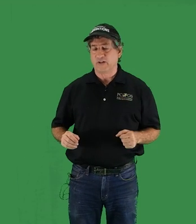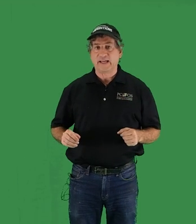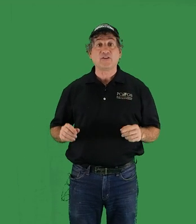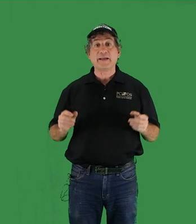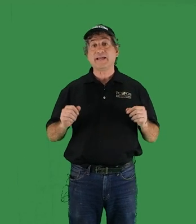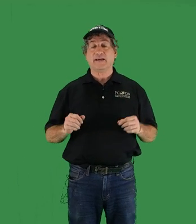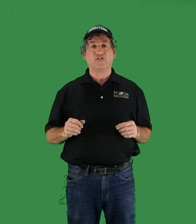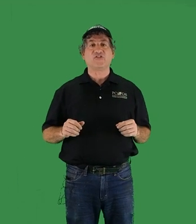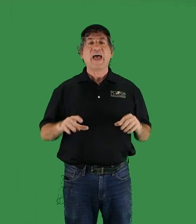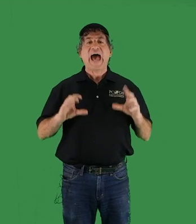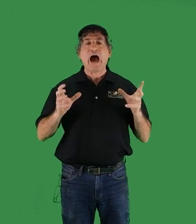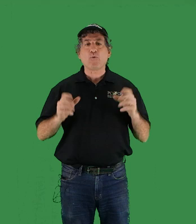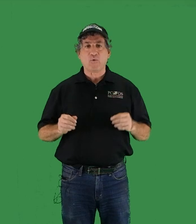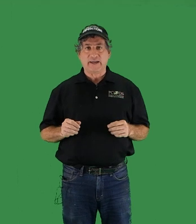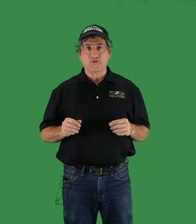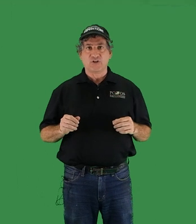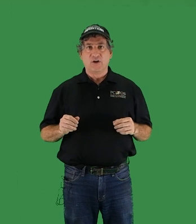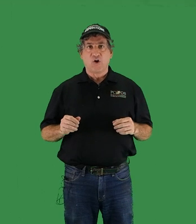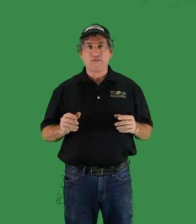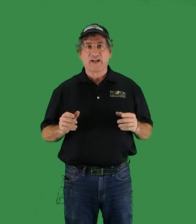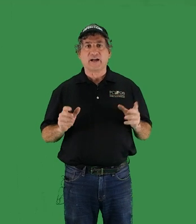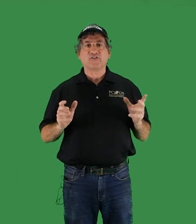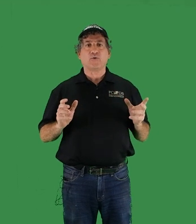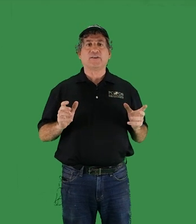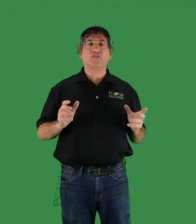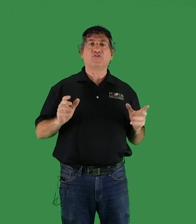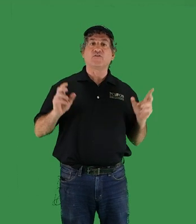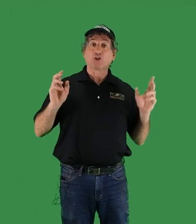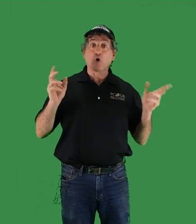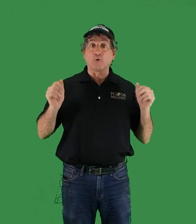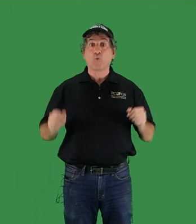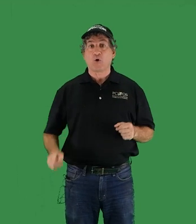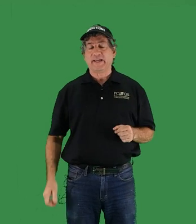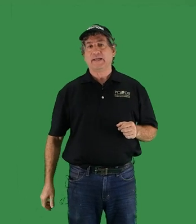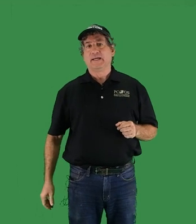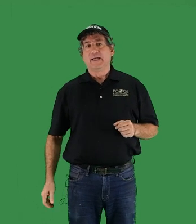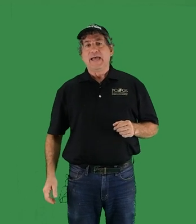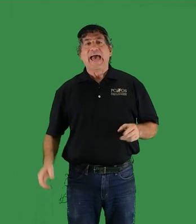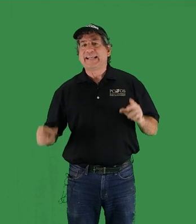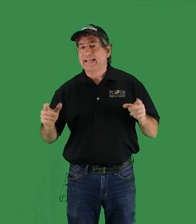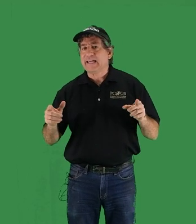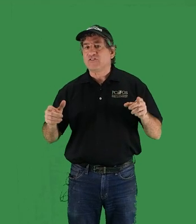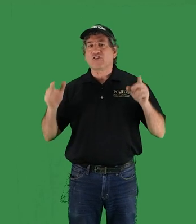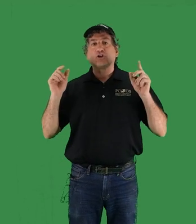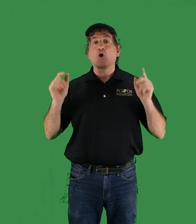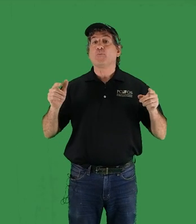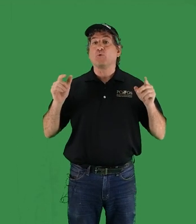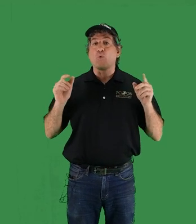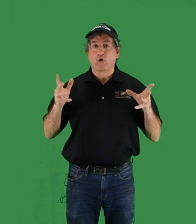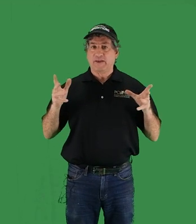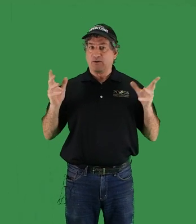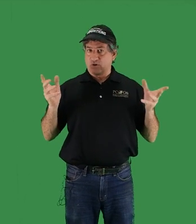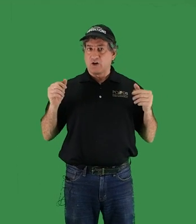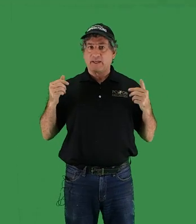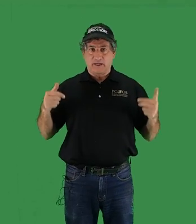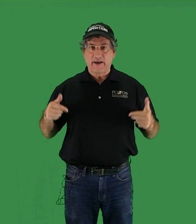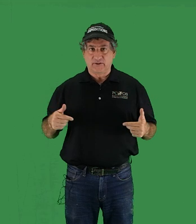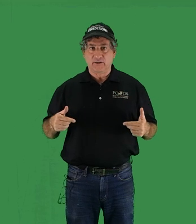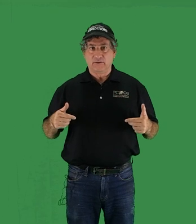and in many cases, outrage over the consequences of global warming. And it is global warming that we're talking about here,